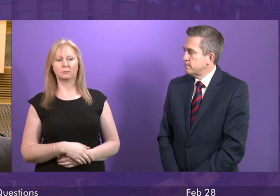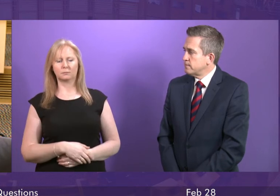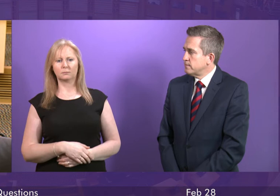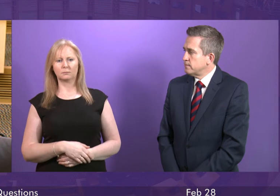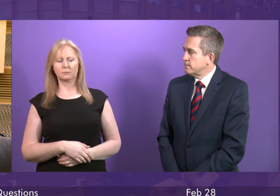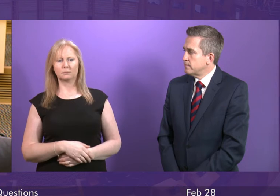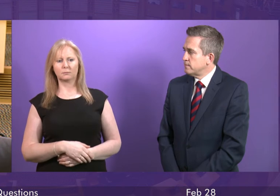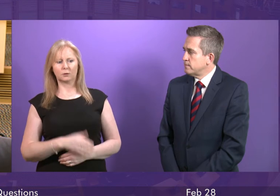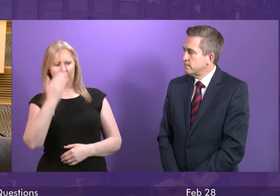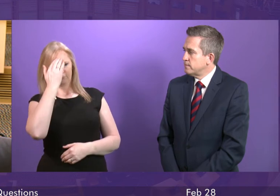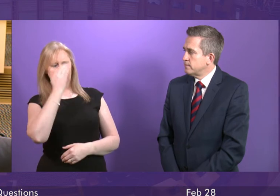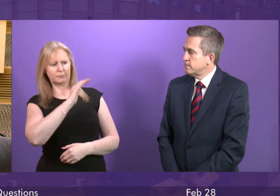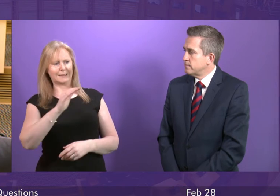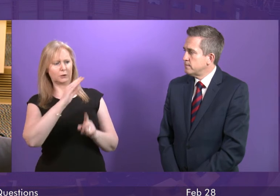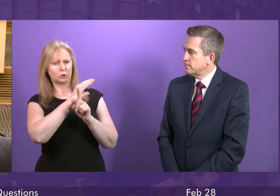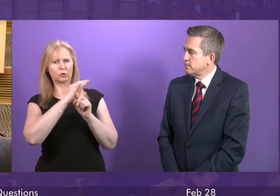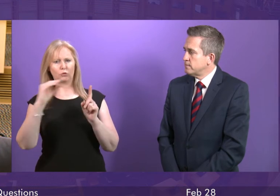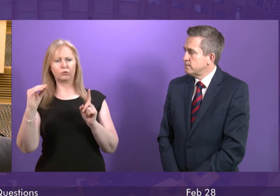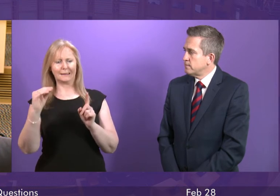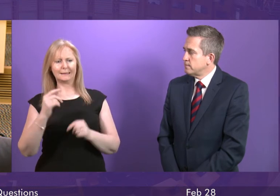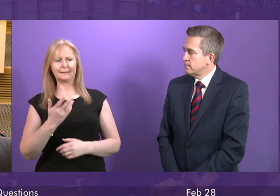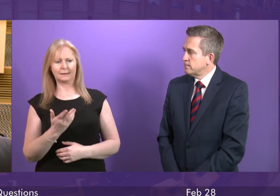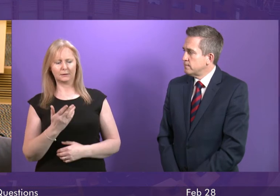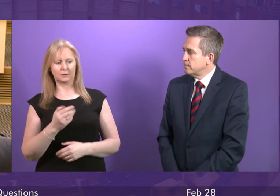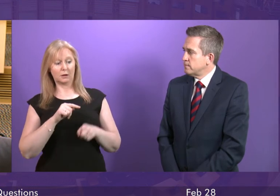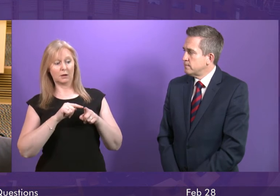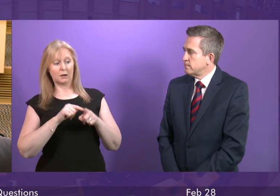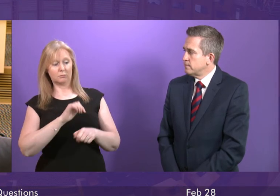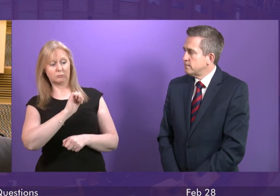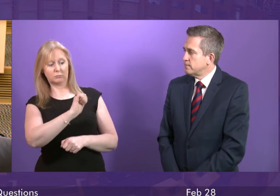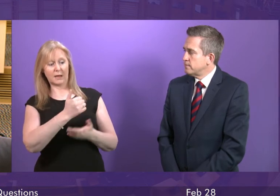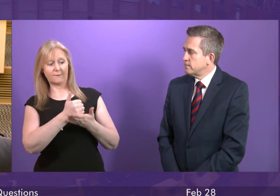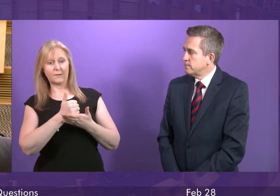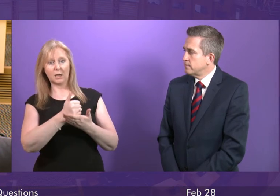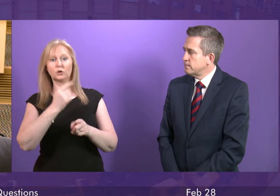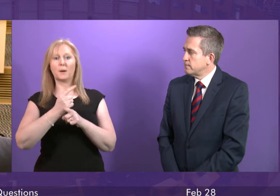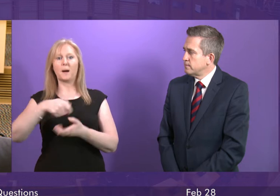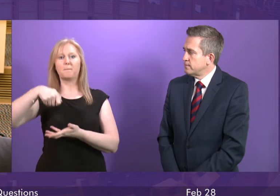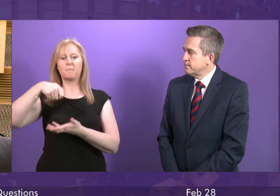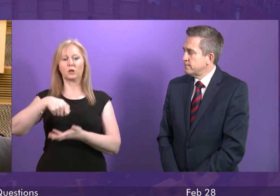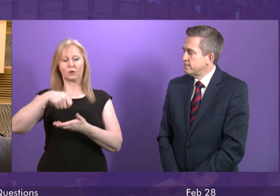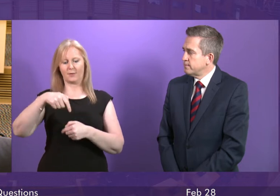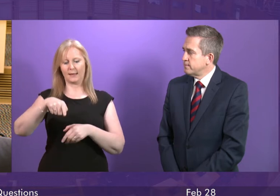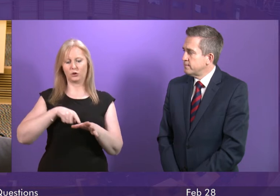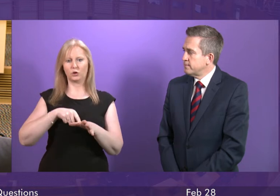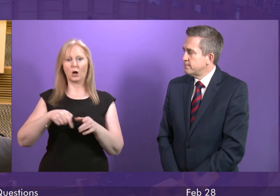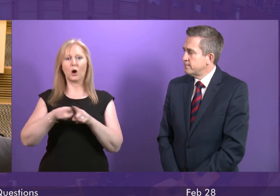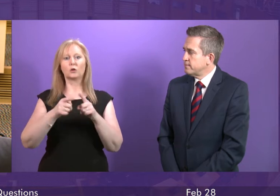remind the Tories again that, had we followed their advice in budget decisions this year and last year, we would